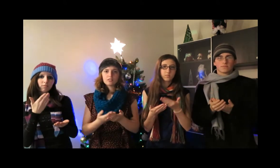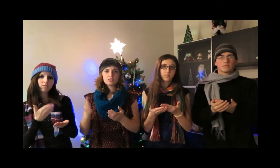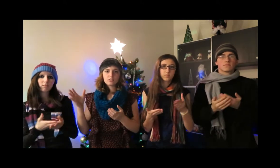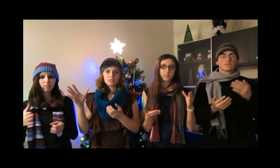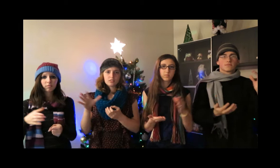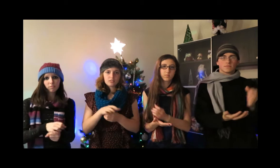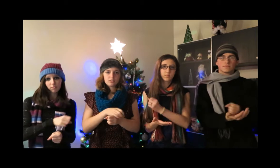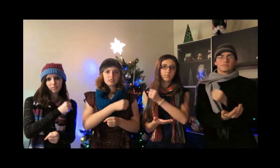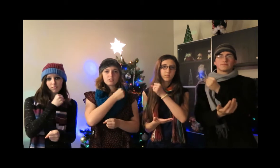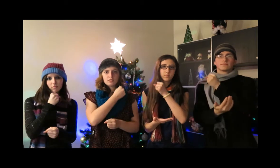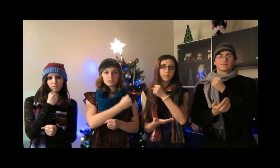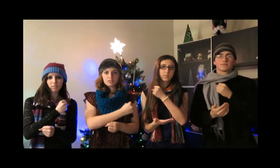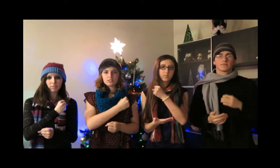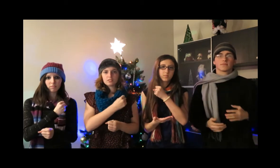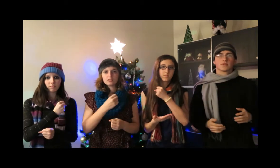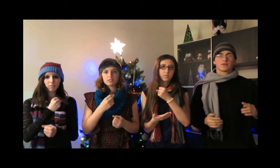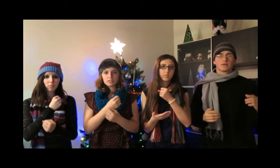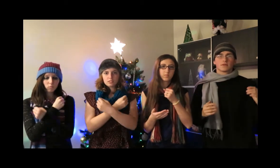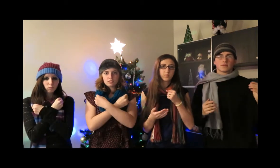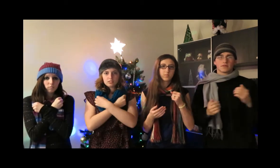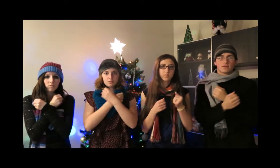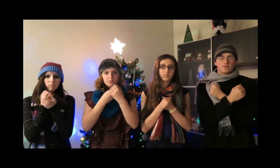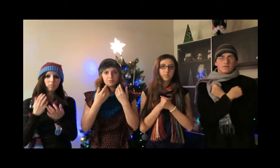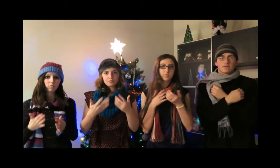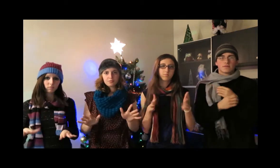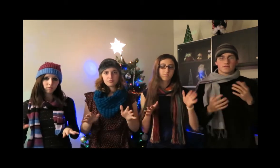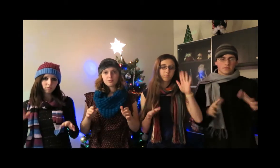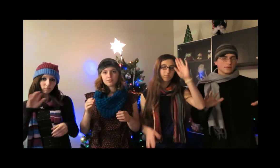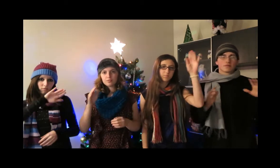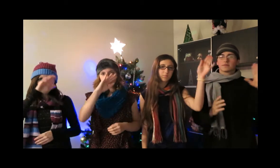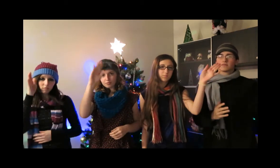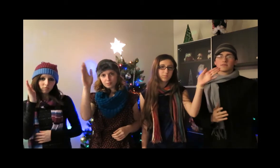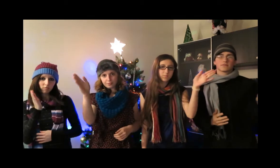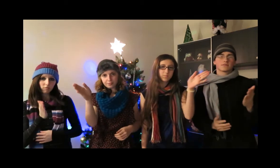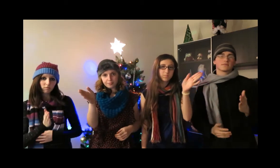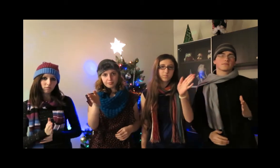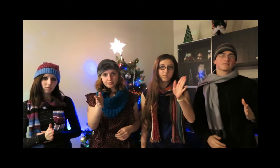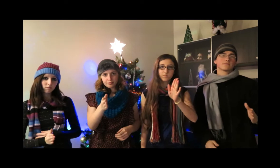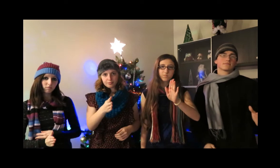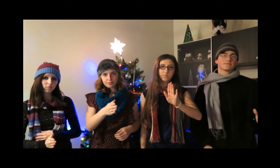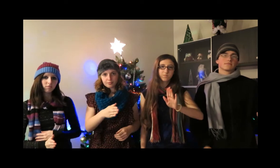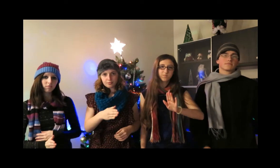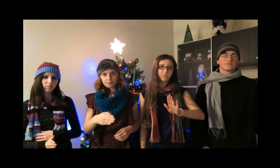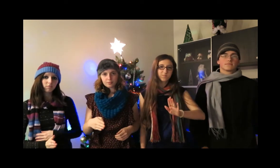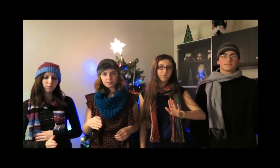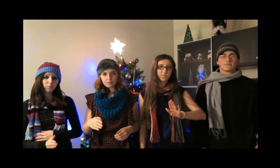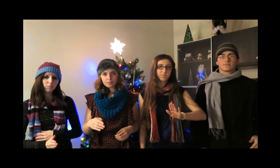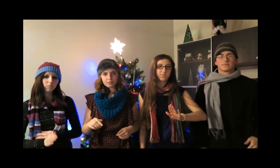always win And love would never end